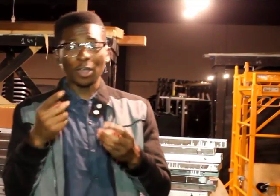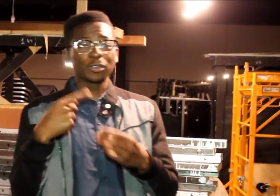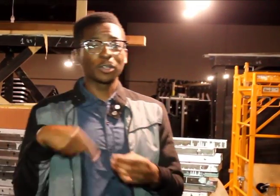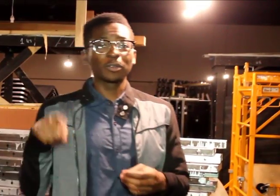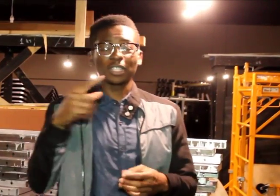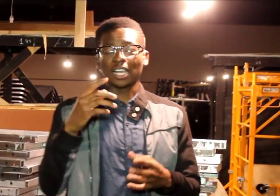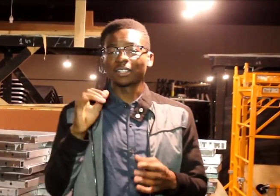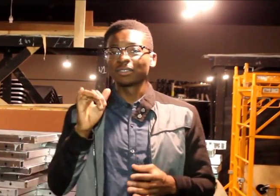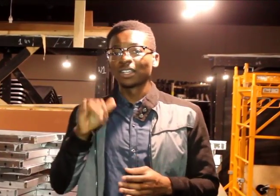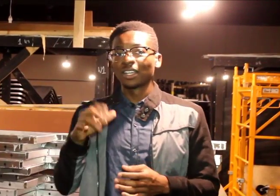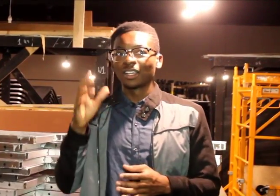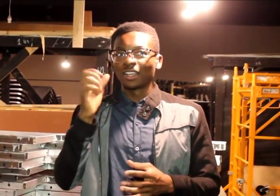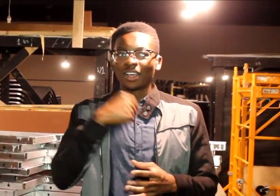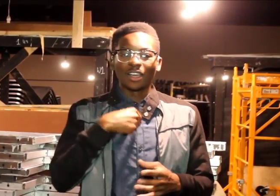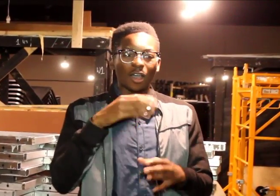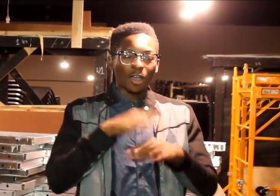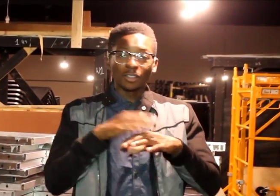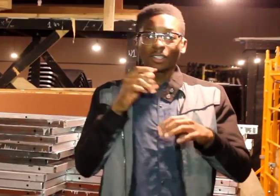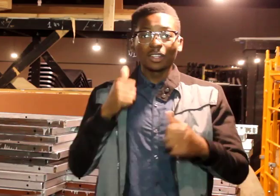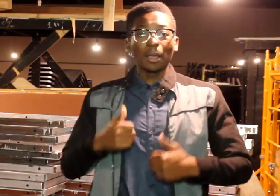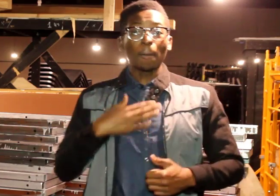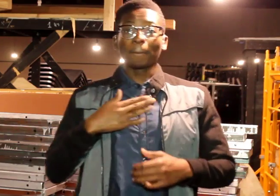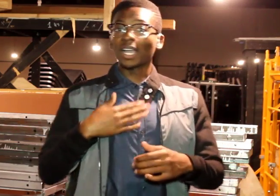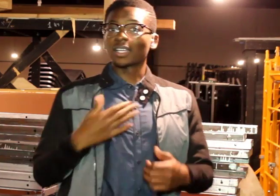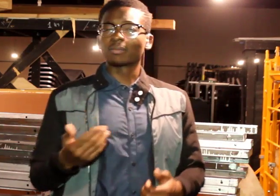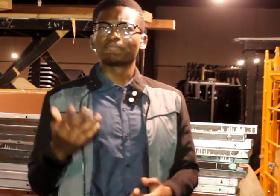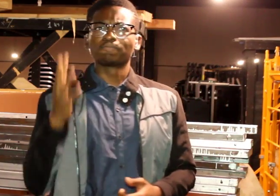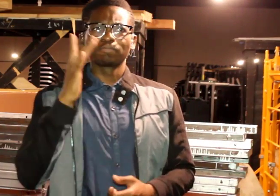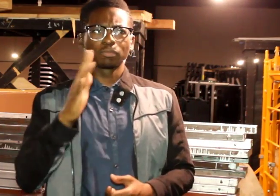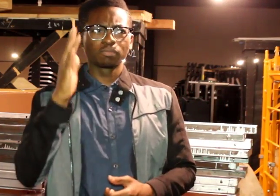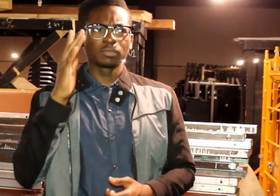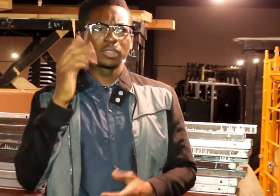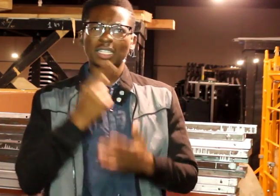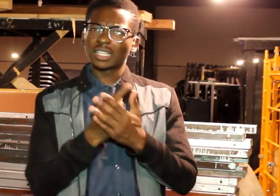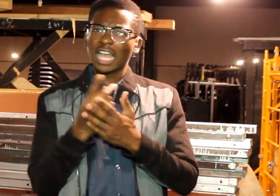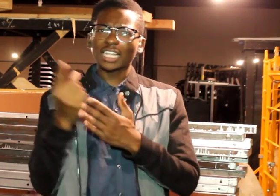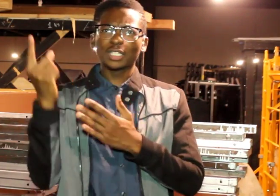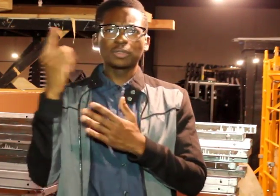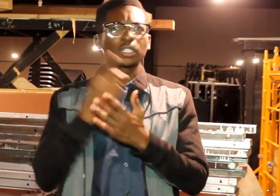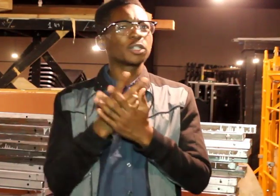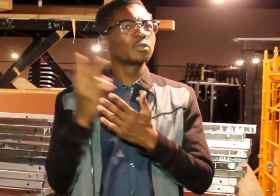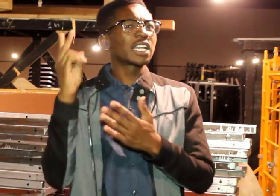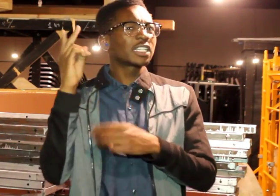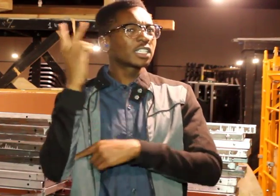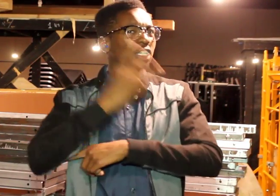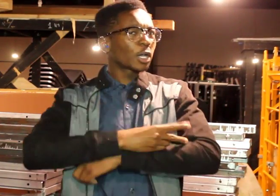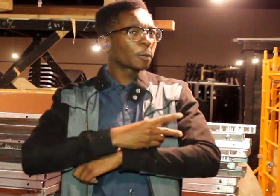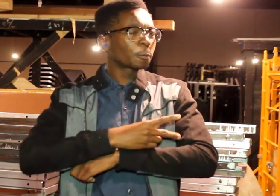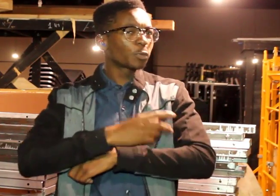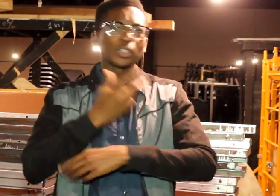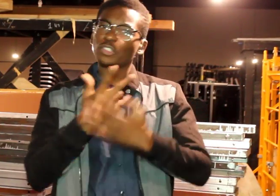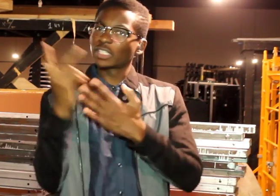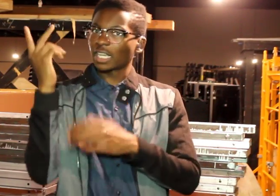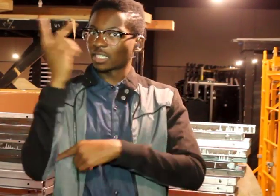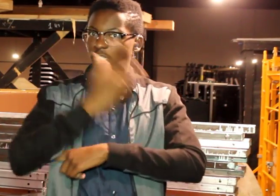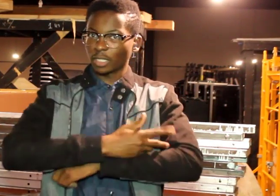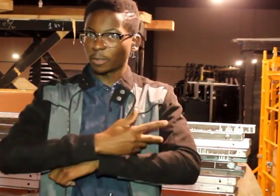all know that on my last two days ago or three days ago,